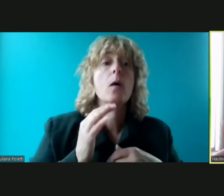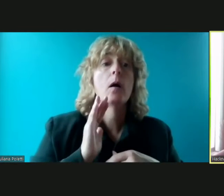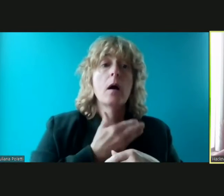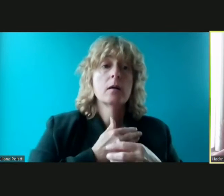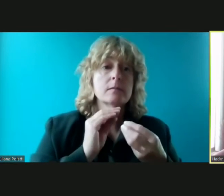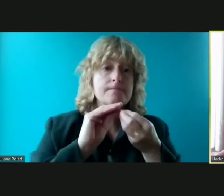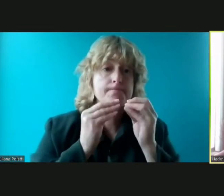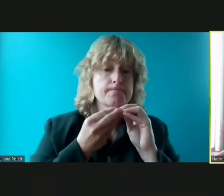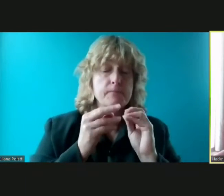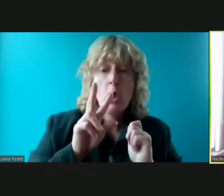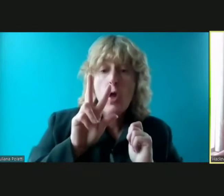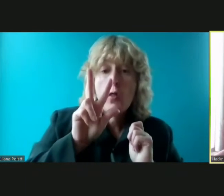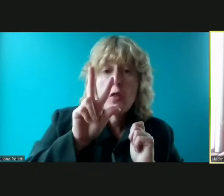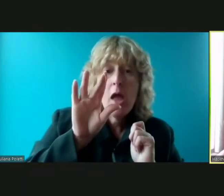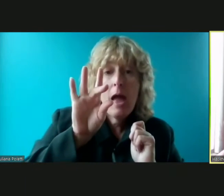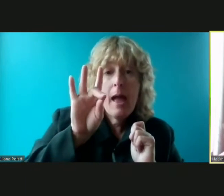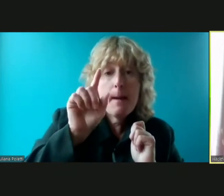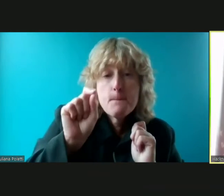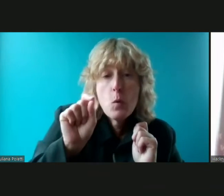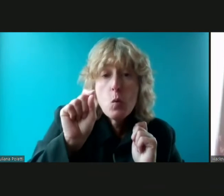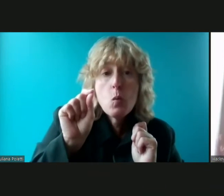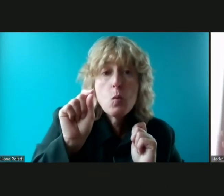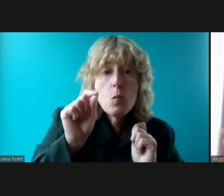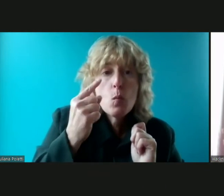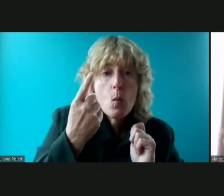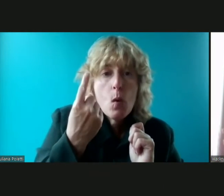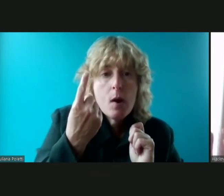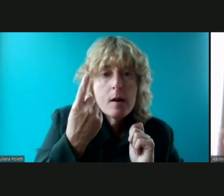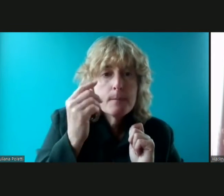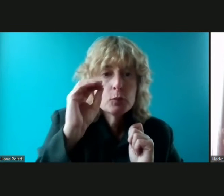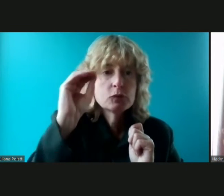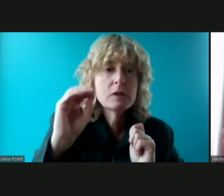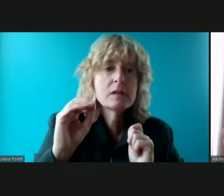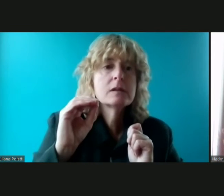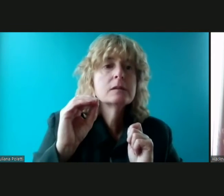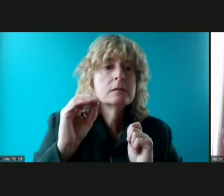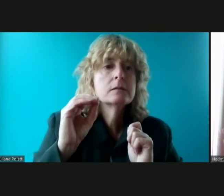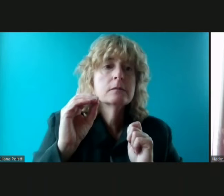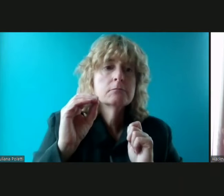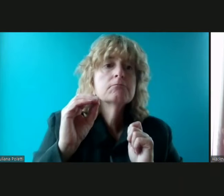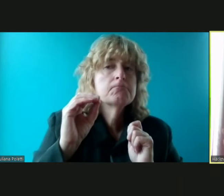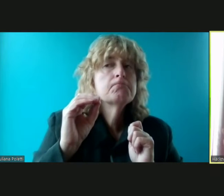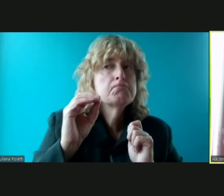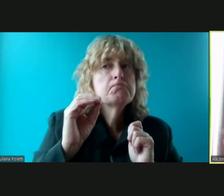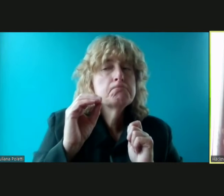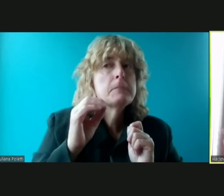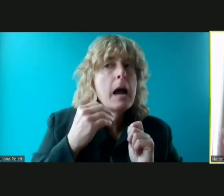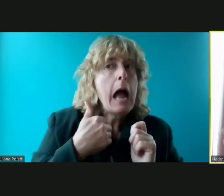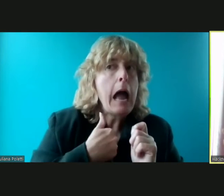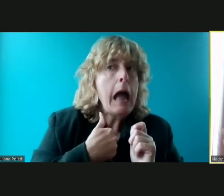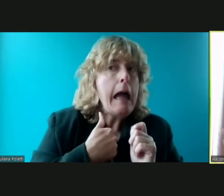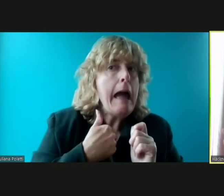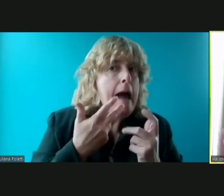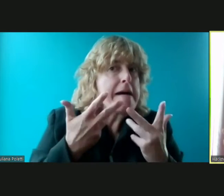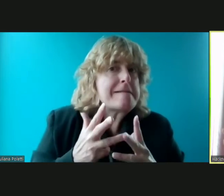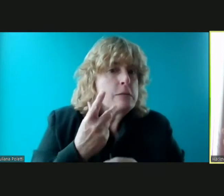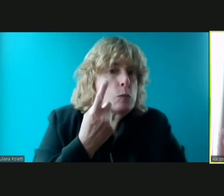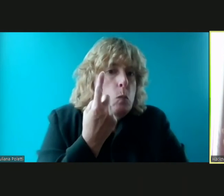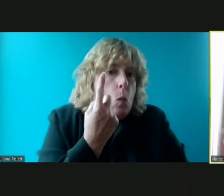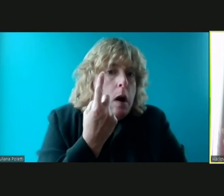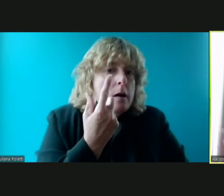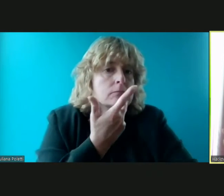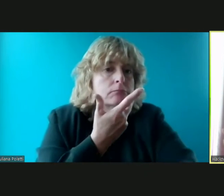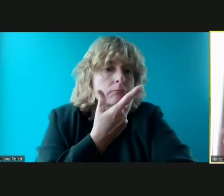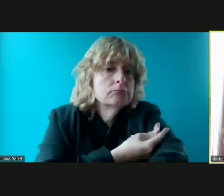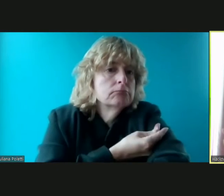.1 percent of being um at least one vaccine um are you